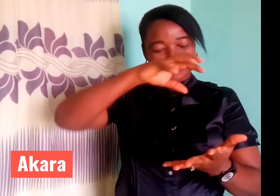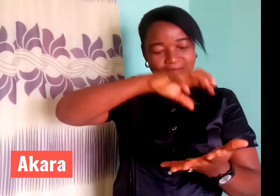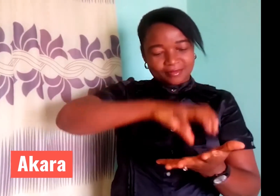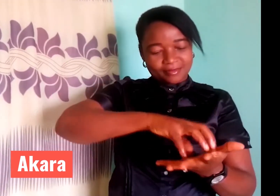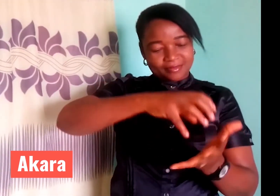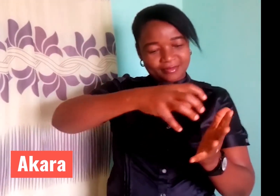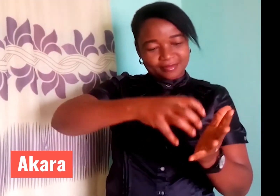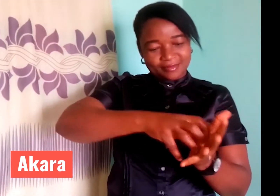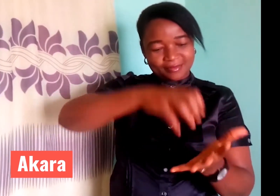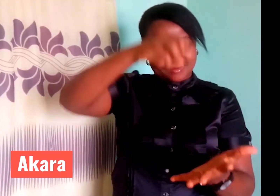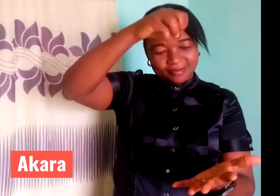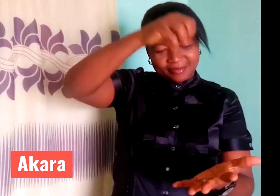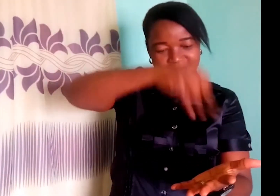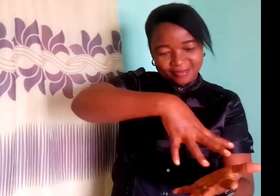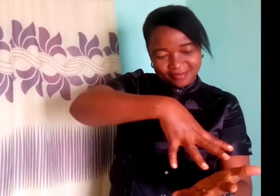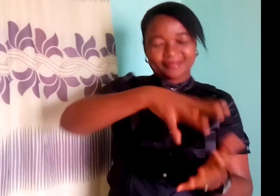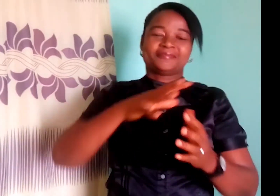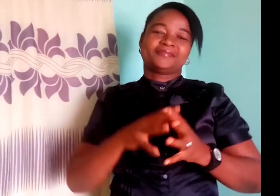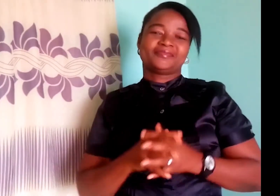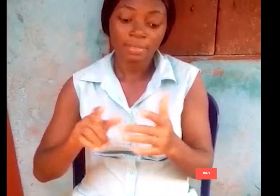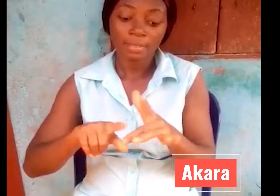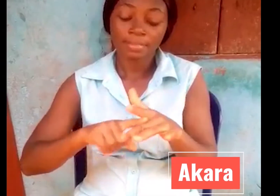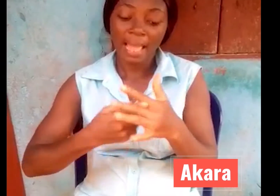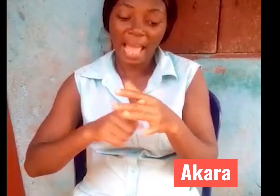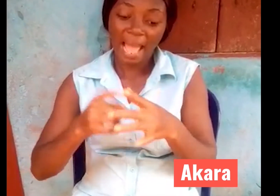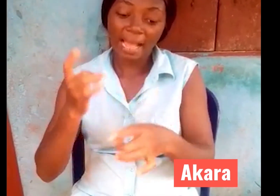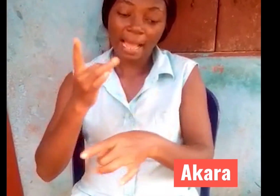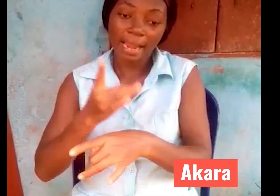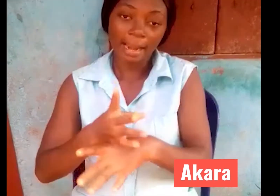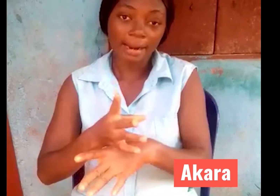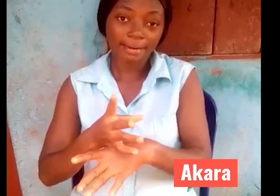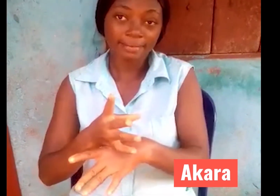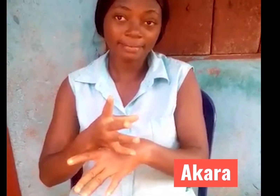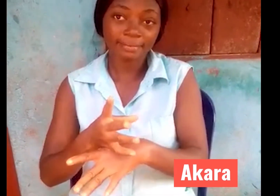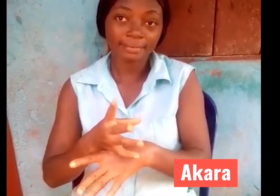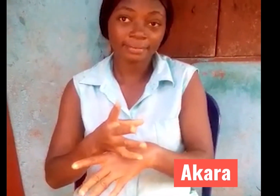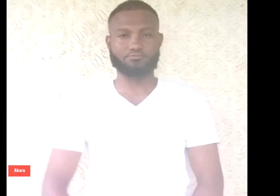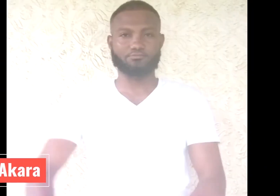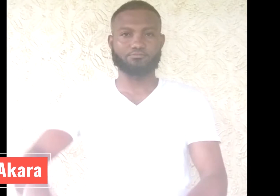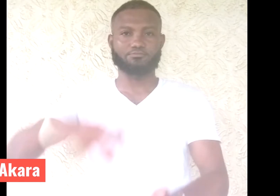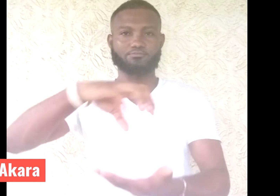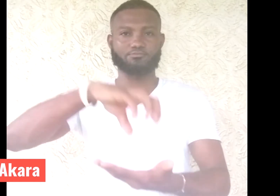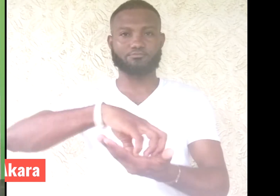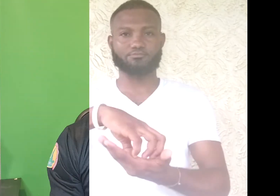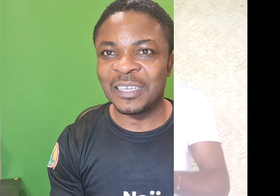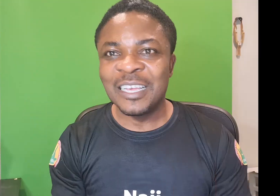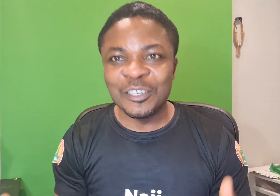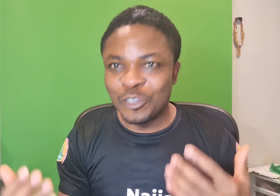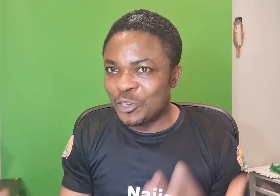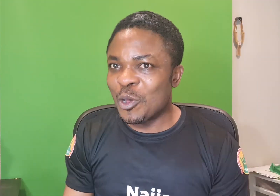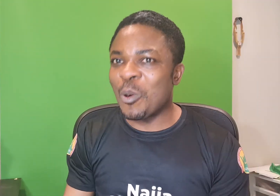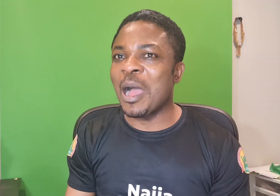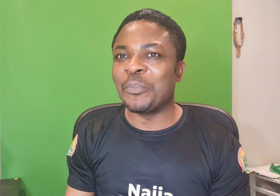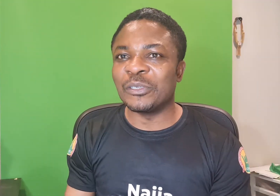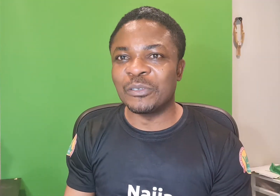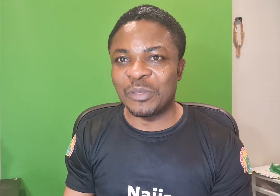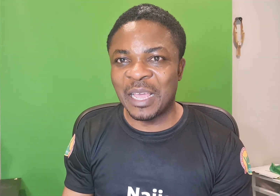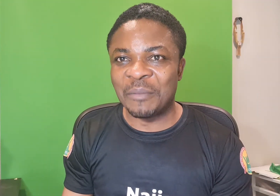rural communities who have little or no access to sign language in the first five years of their lives. Do you know what happens to them?